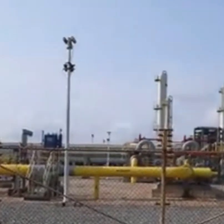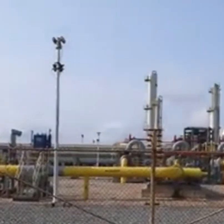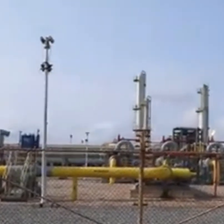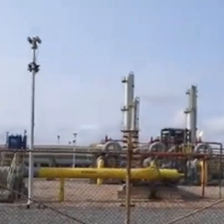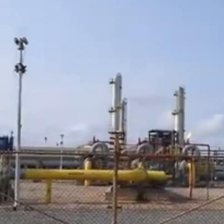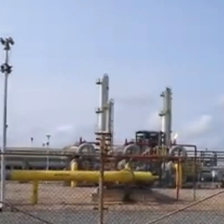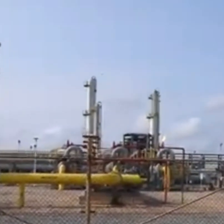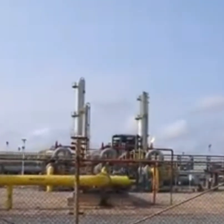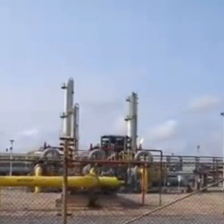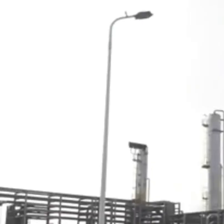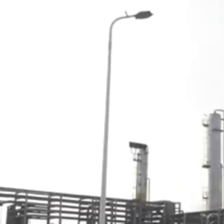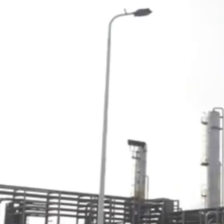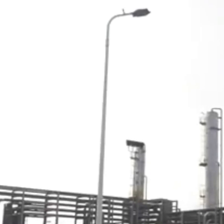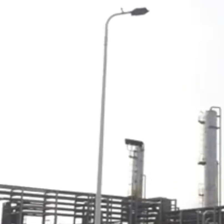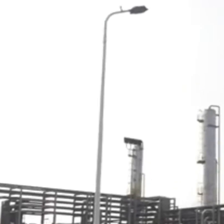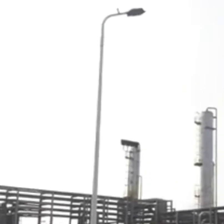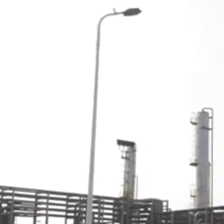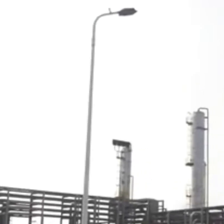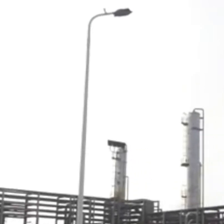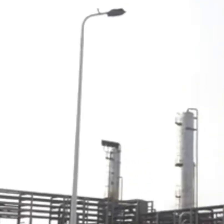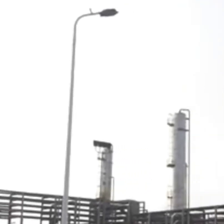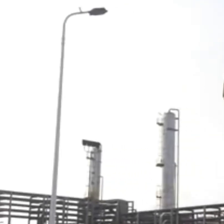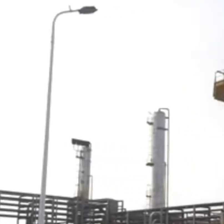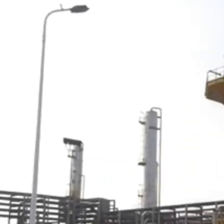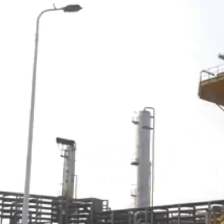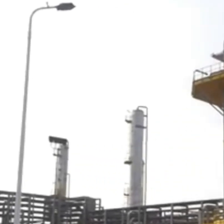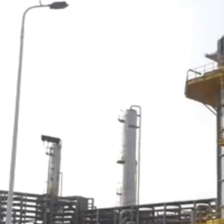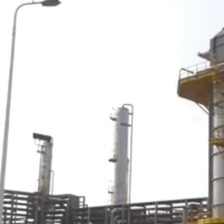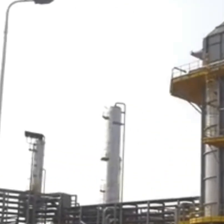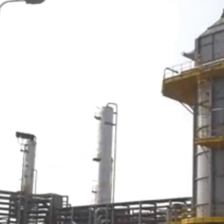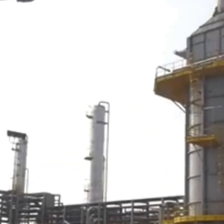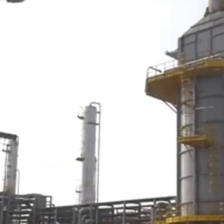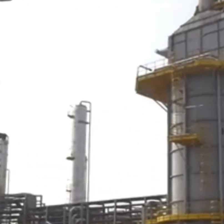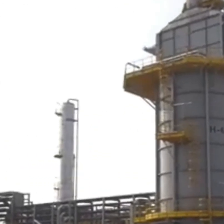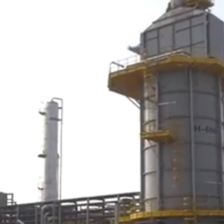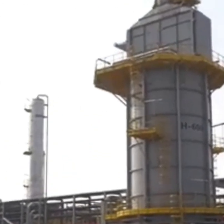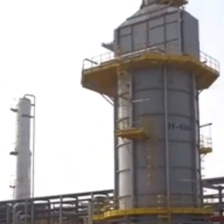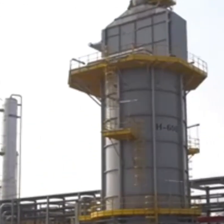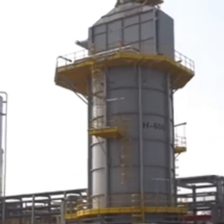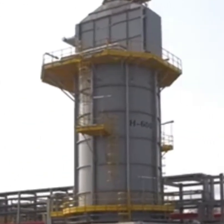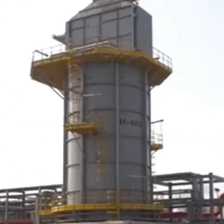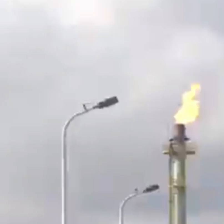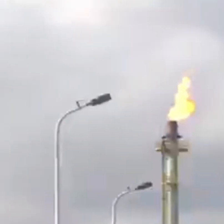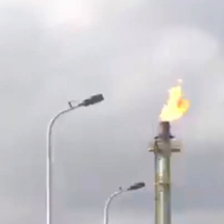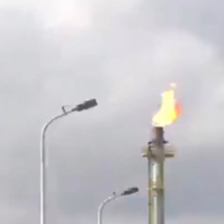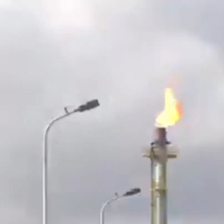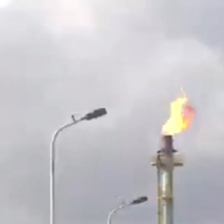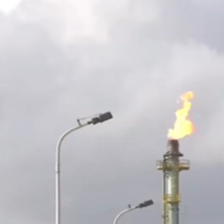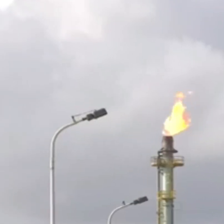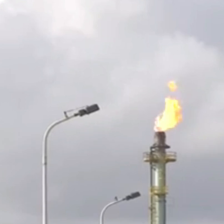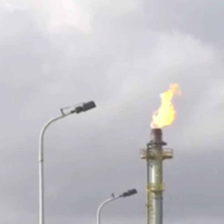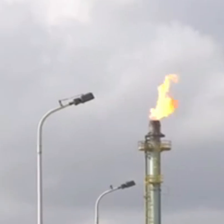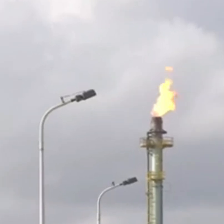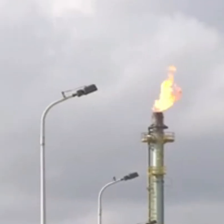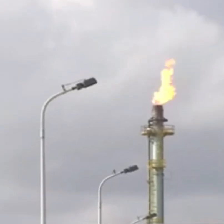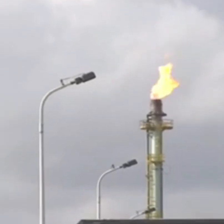saving money. In fact, this move proved something bigger. It shows that Ghanaians have the skills, the knowledge, and the drive